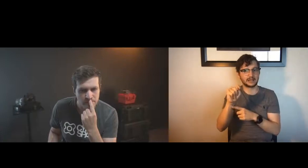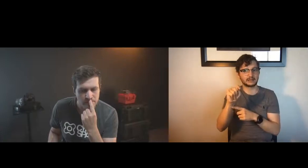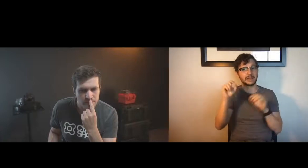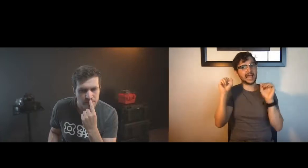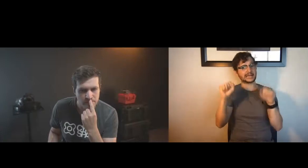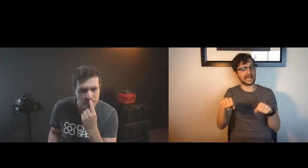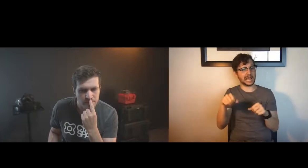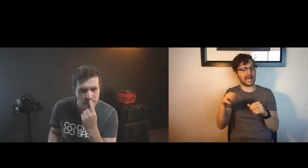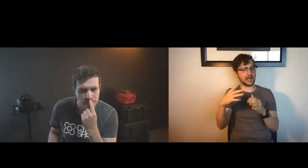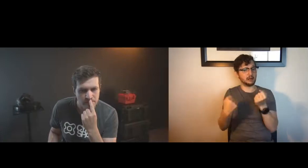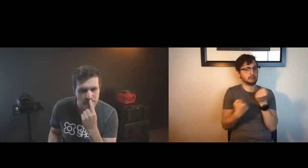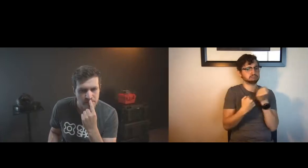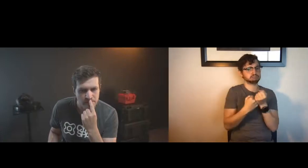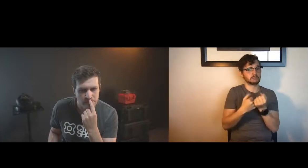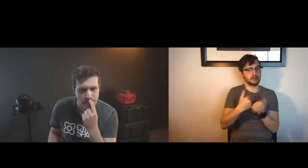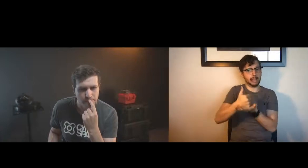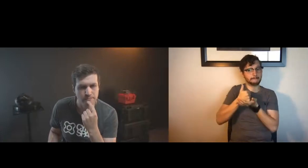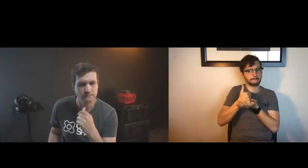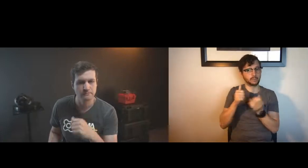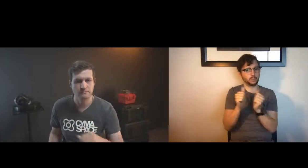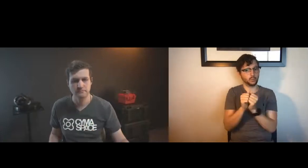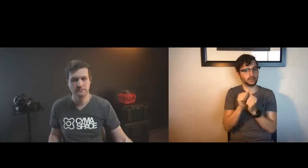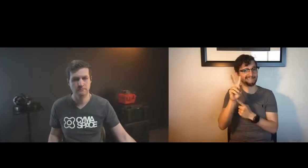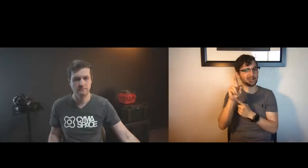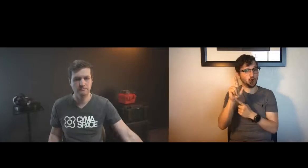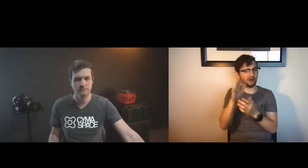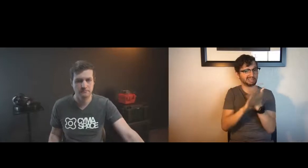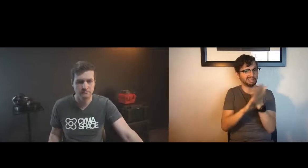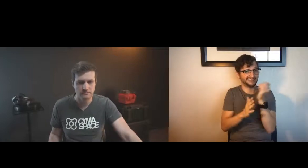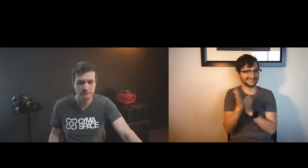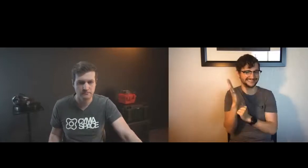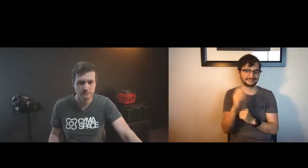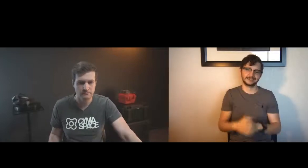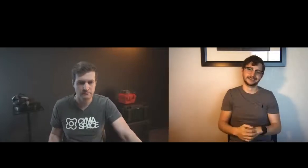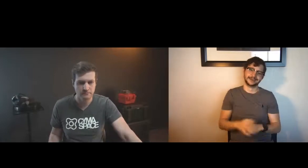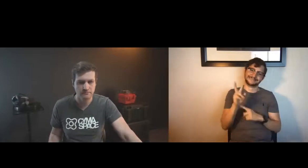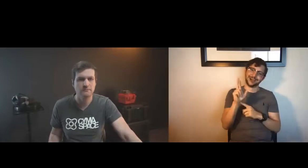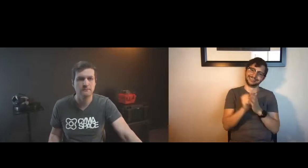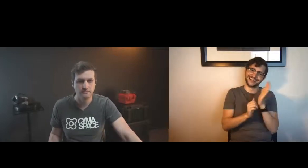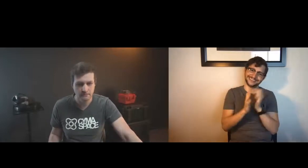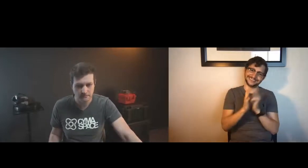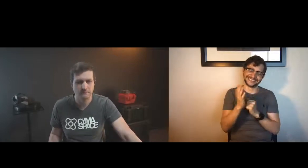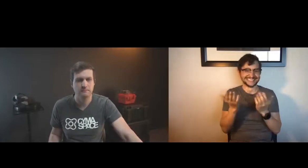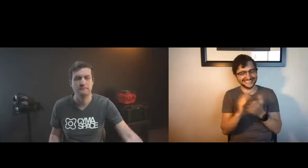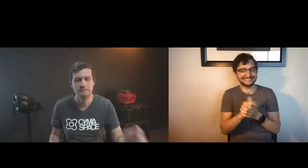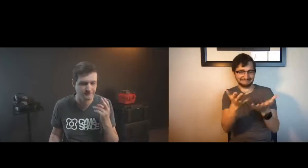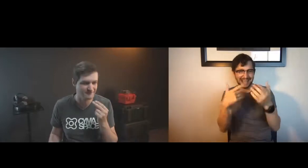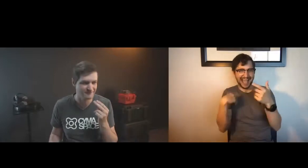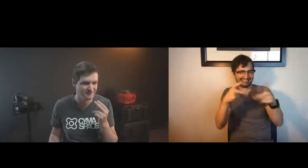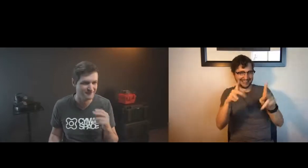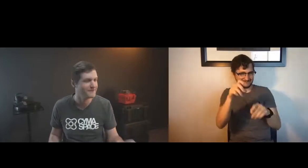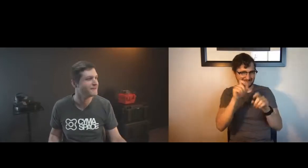vr headsets be quote unquote complemented with vr gloves